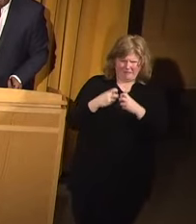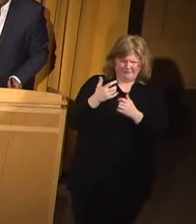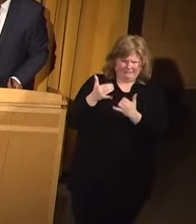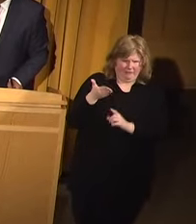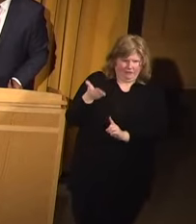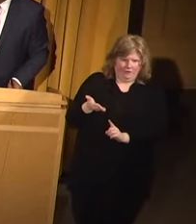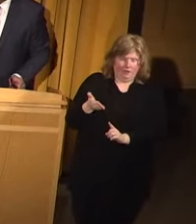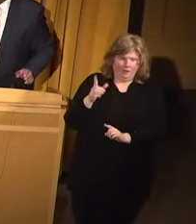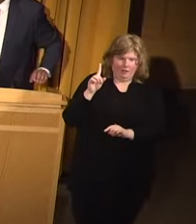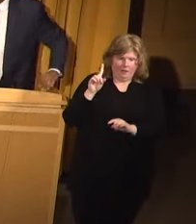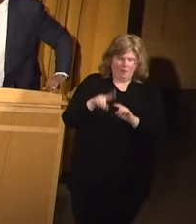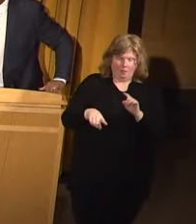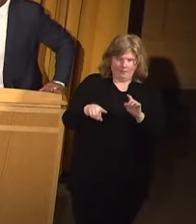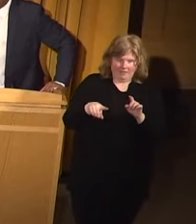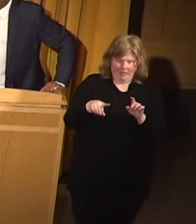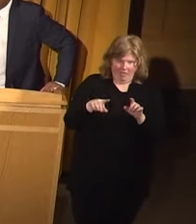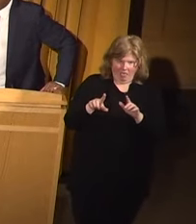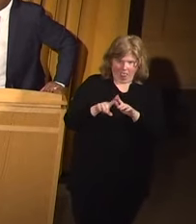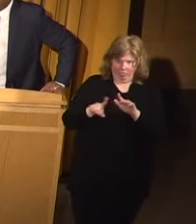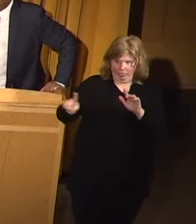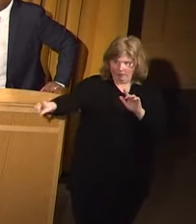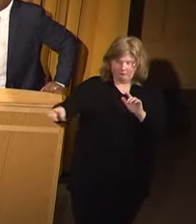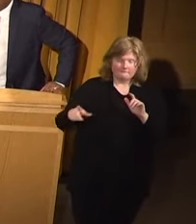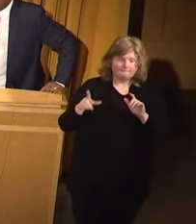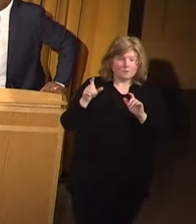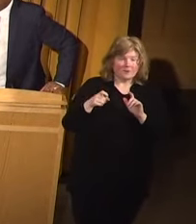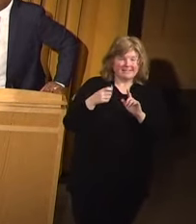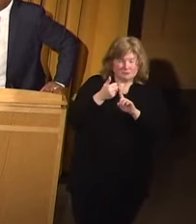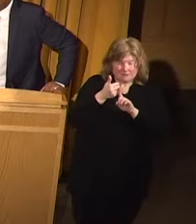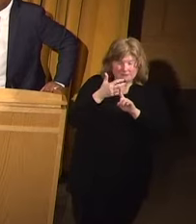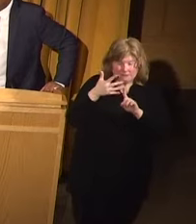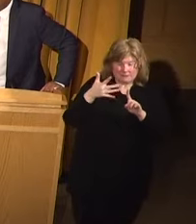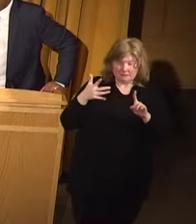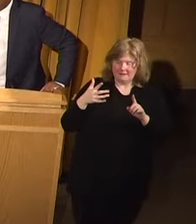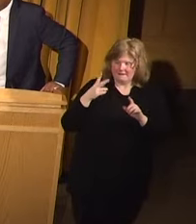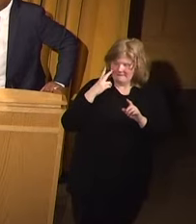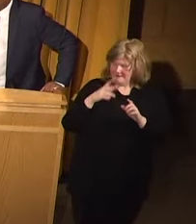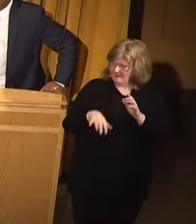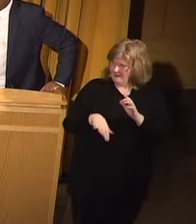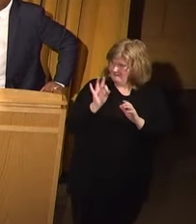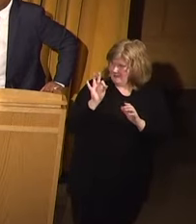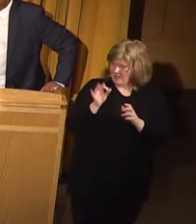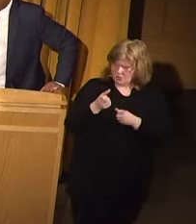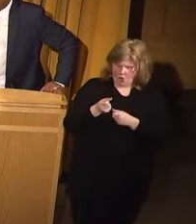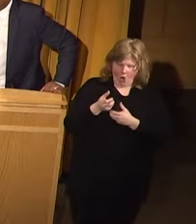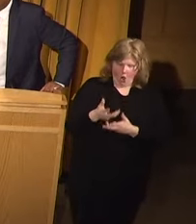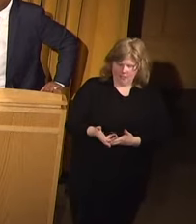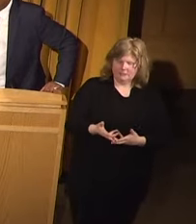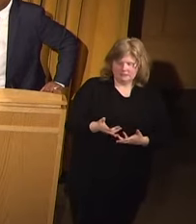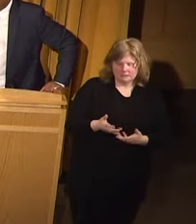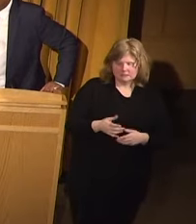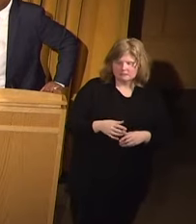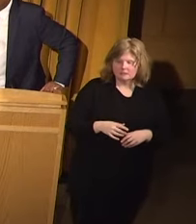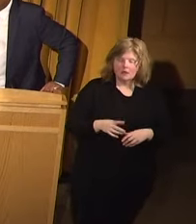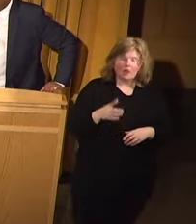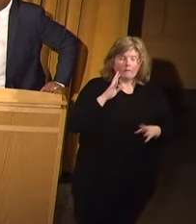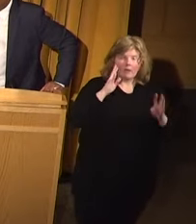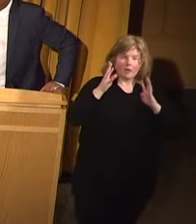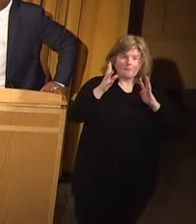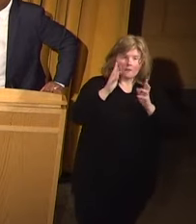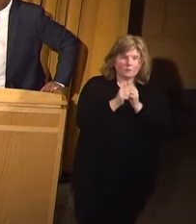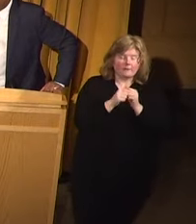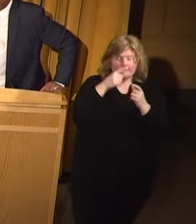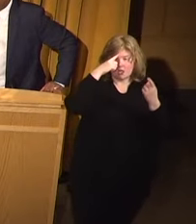We can't walk away from that at this point. We then have to drill down and find cause, right? Because we come up with these agreements,